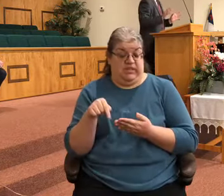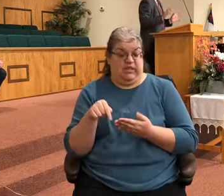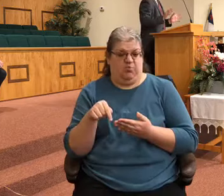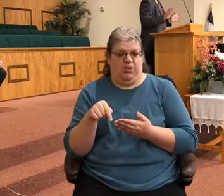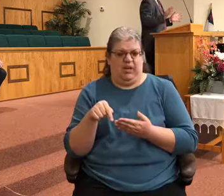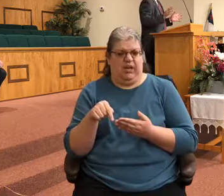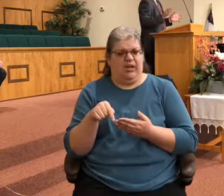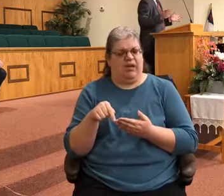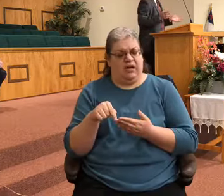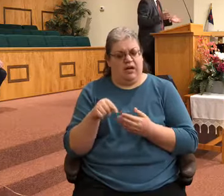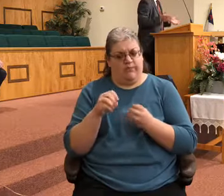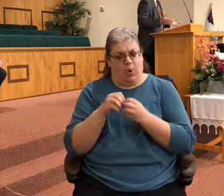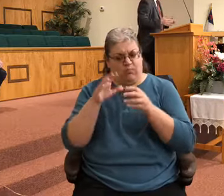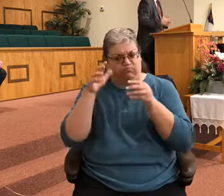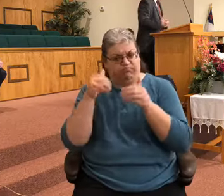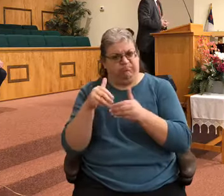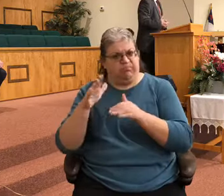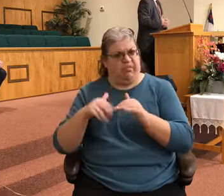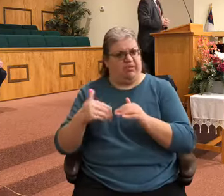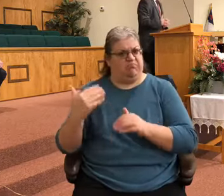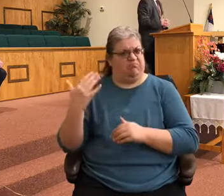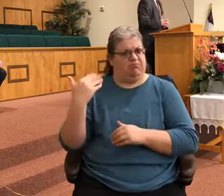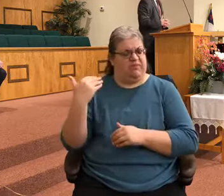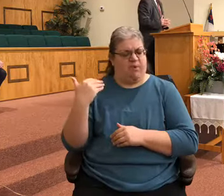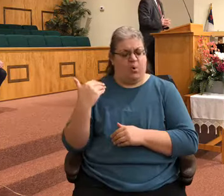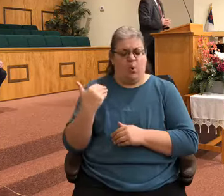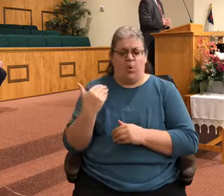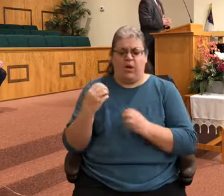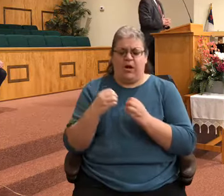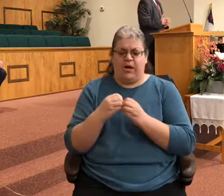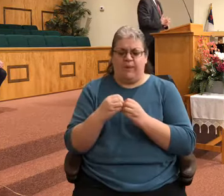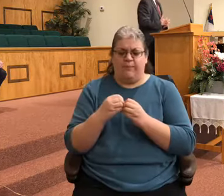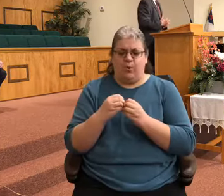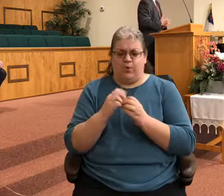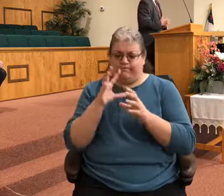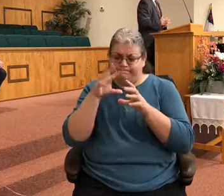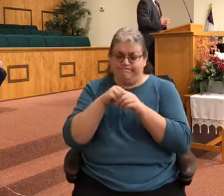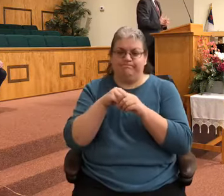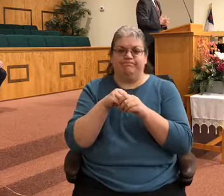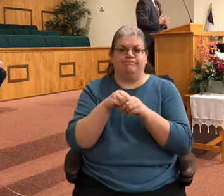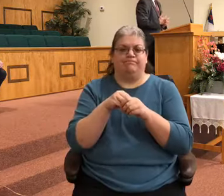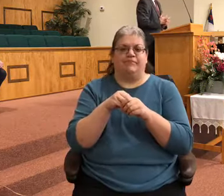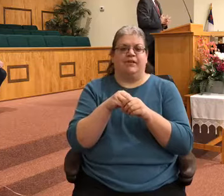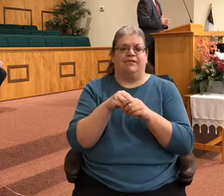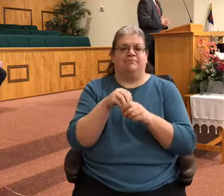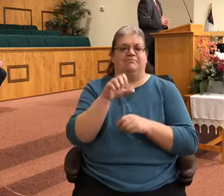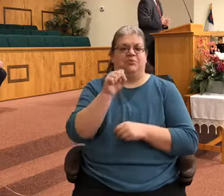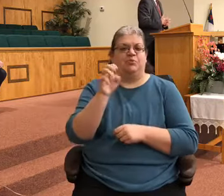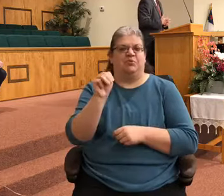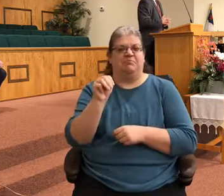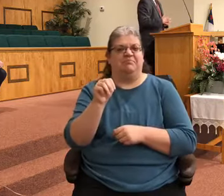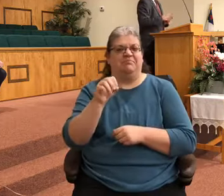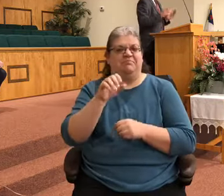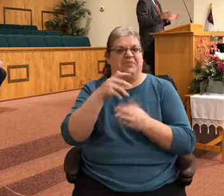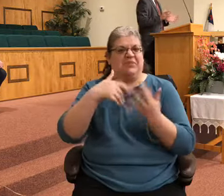time is I've been a little more active with the social media. And I am very